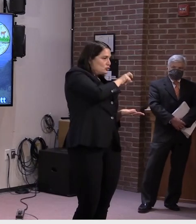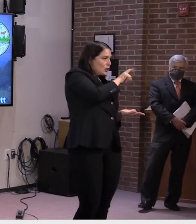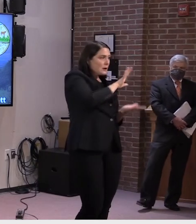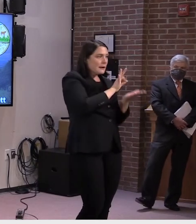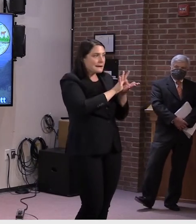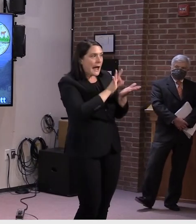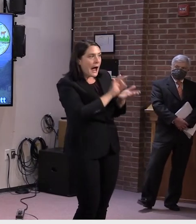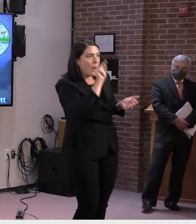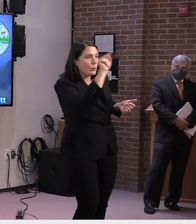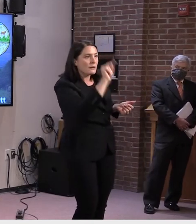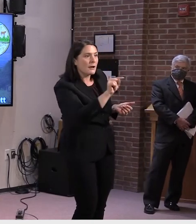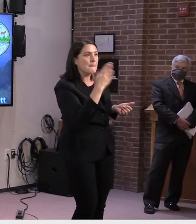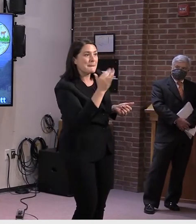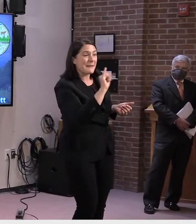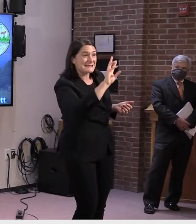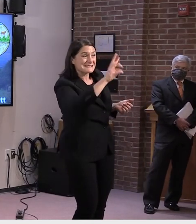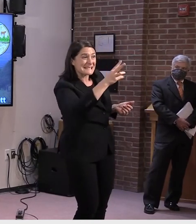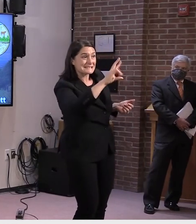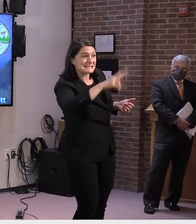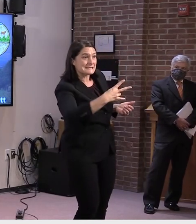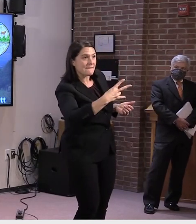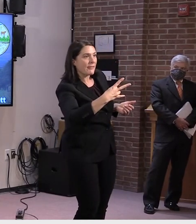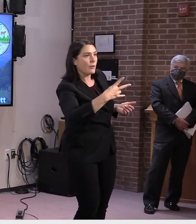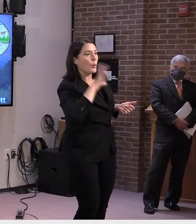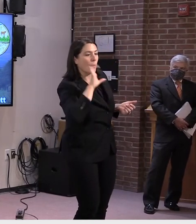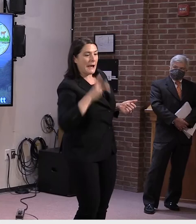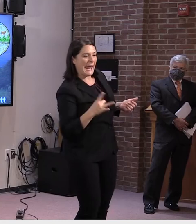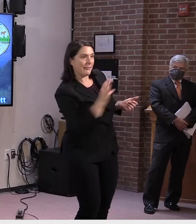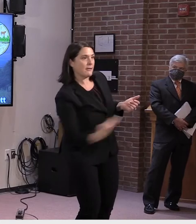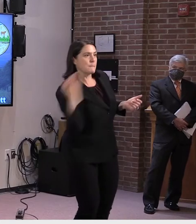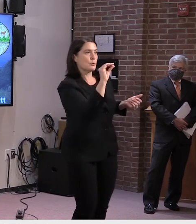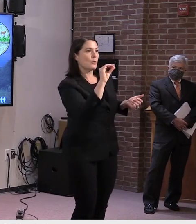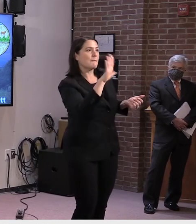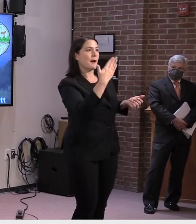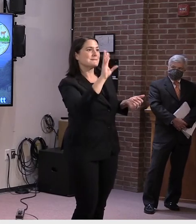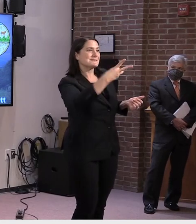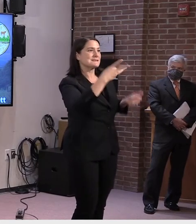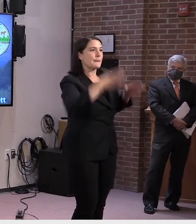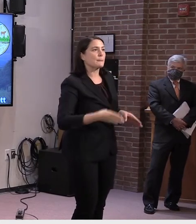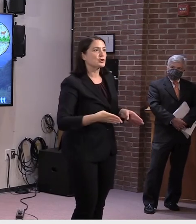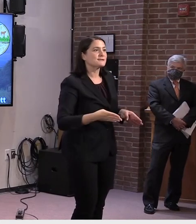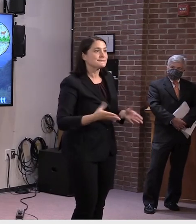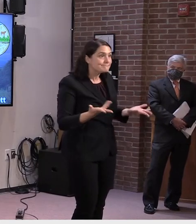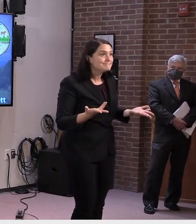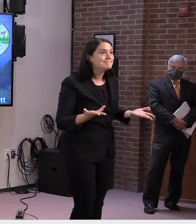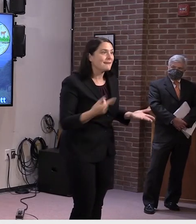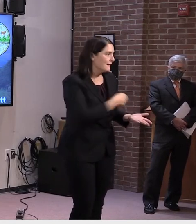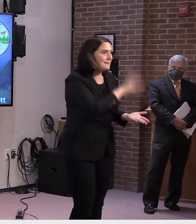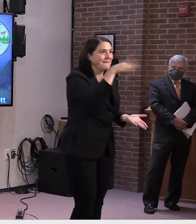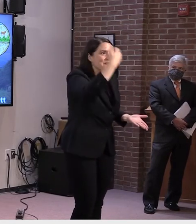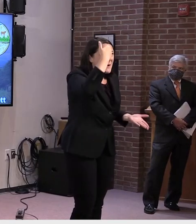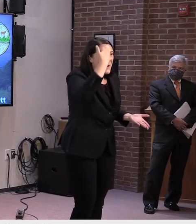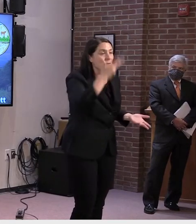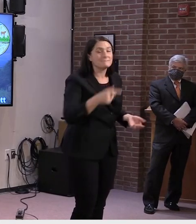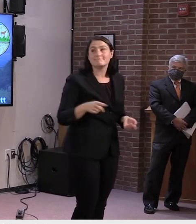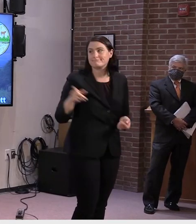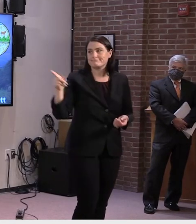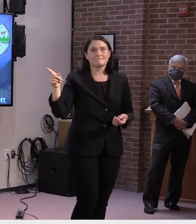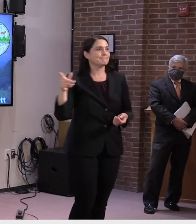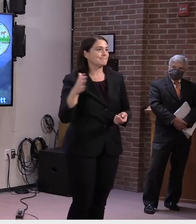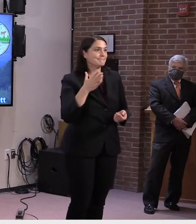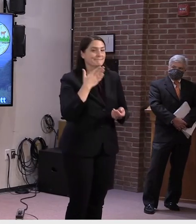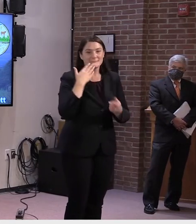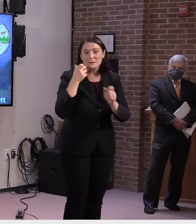different person for that spot, so to speak. Yeah, I think your, your point is well taken. I think there were some other, uh, close